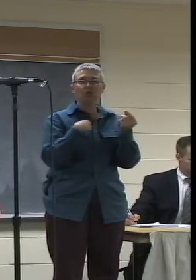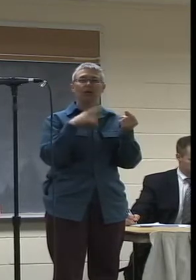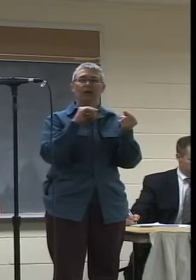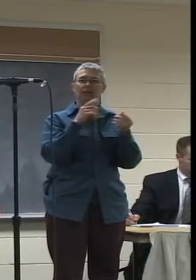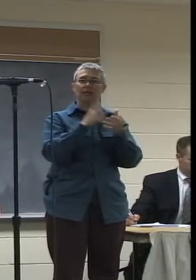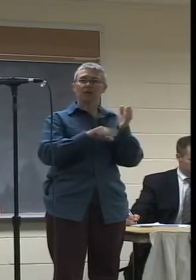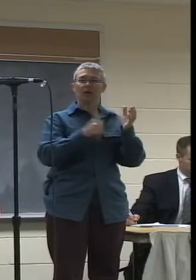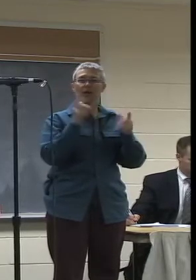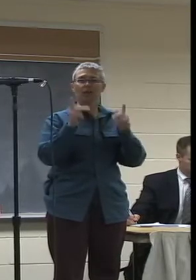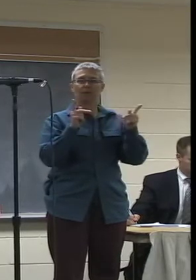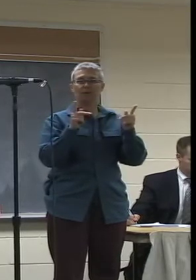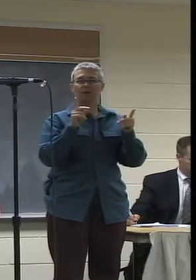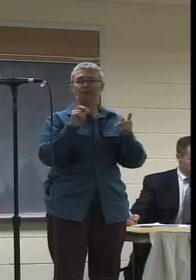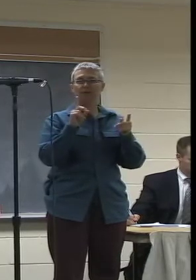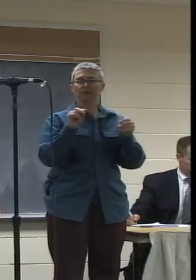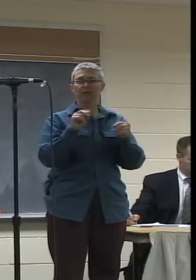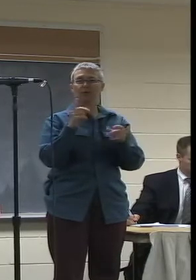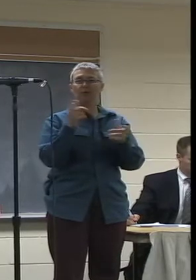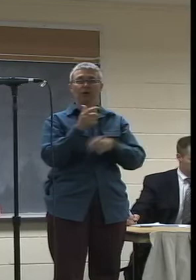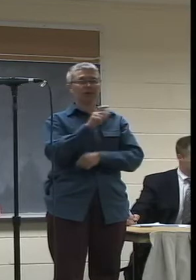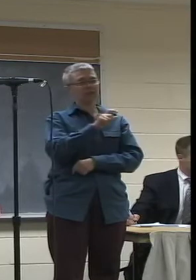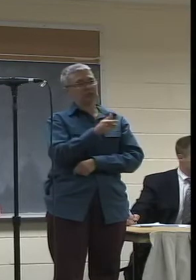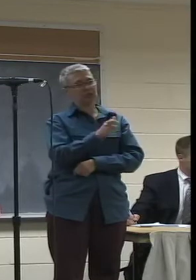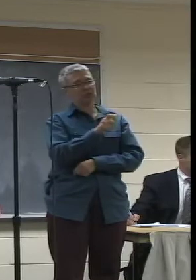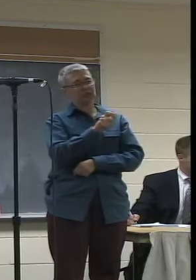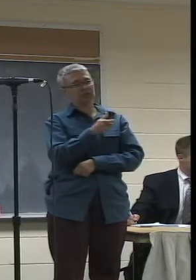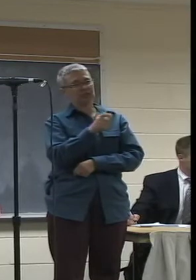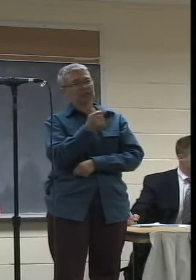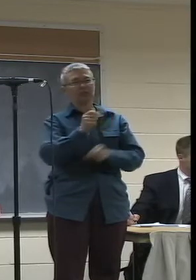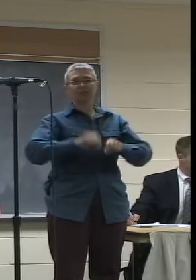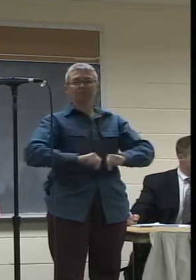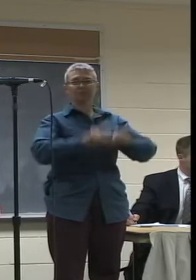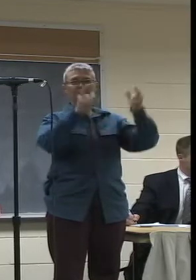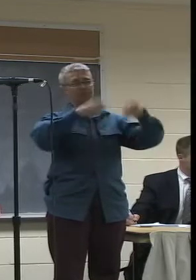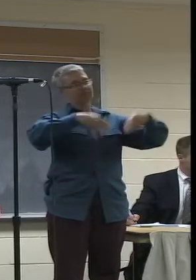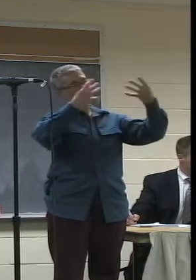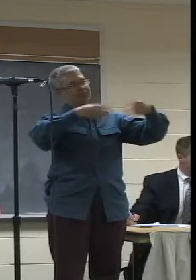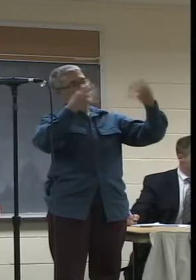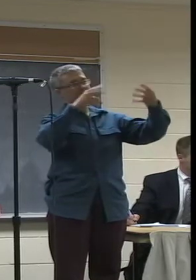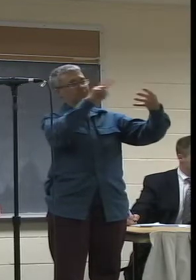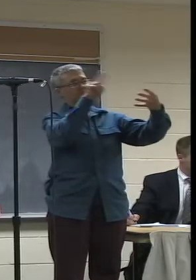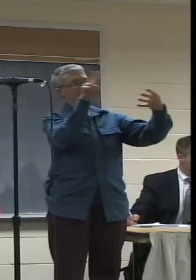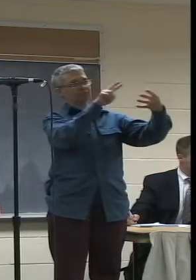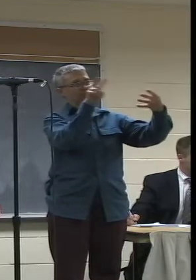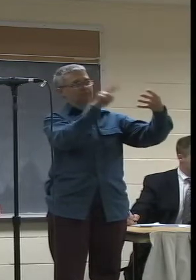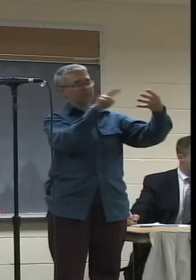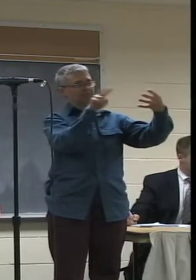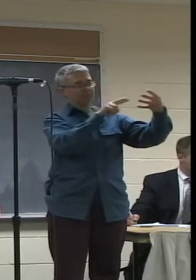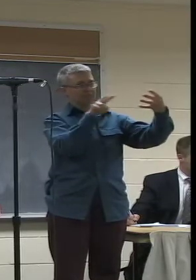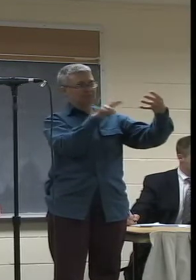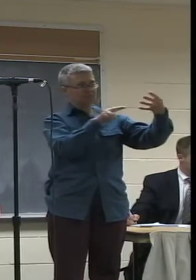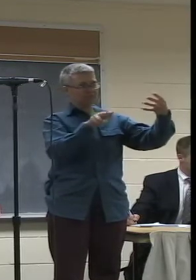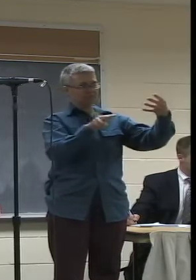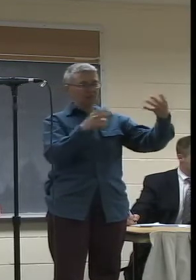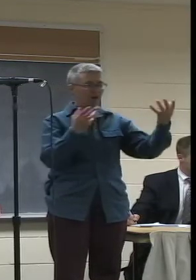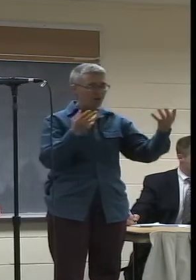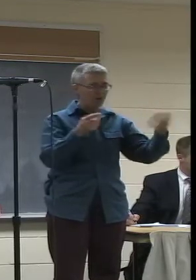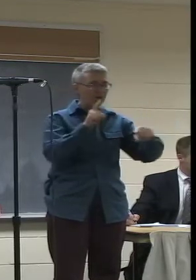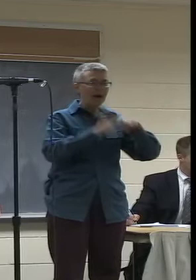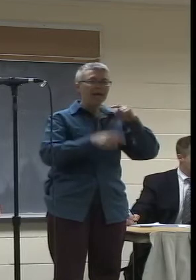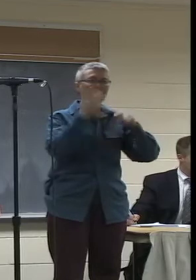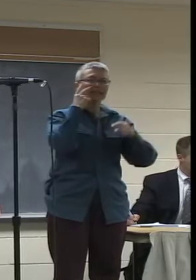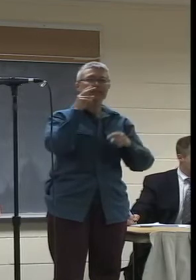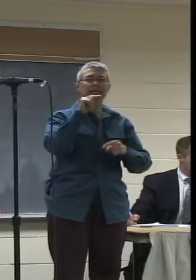people do, surf the on-screen program guy. There I could see easily what the choices were, except not for NCTV.